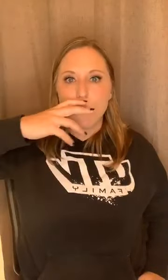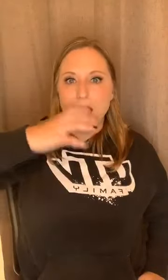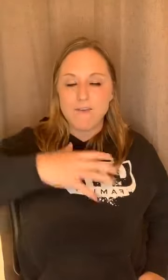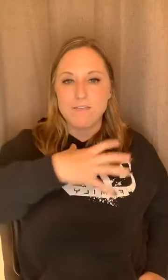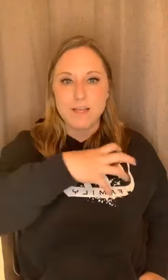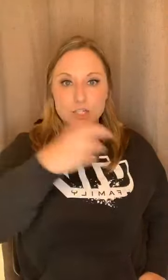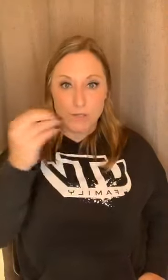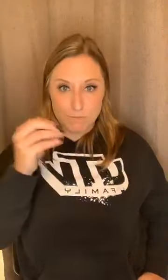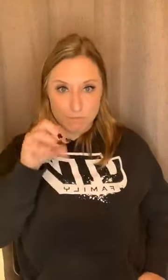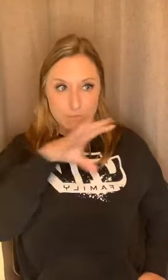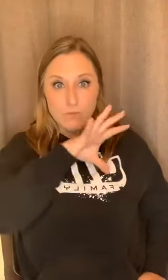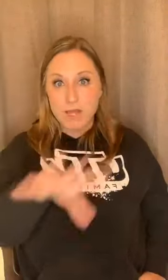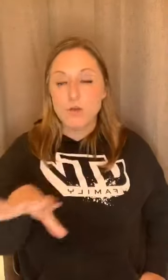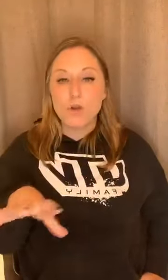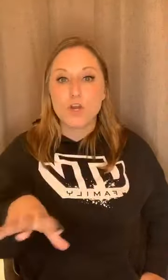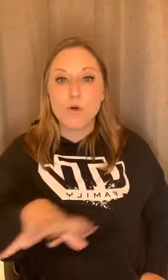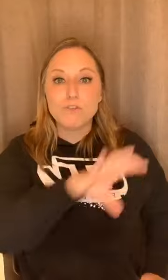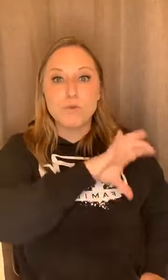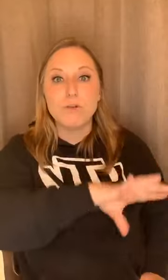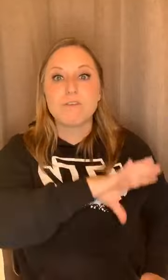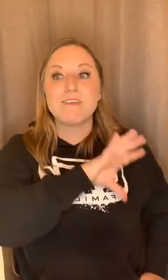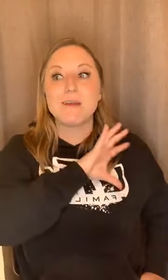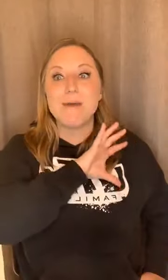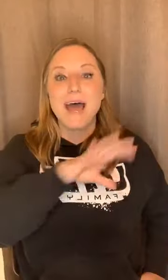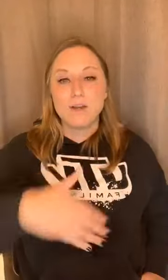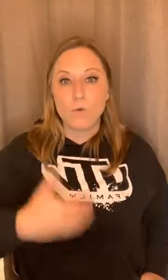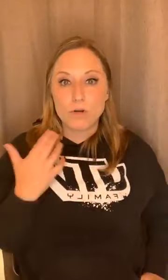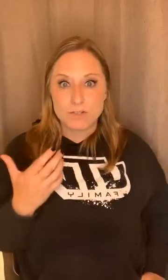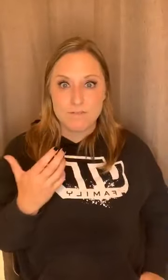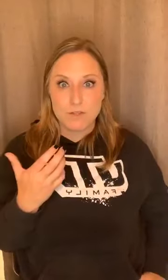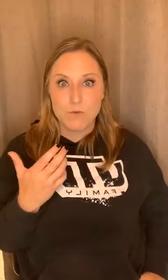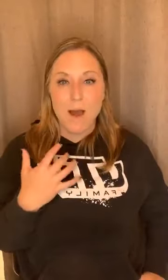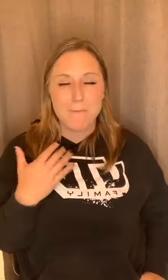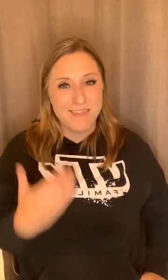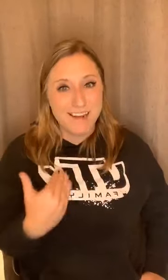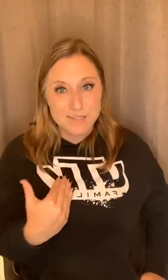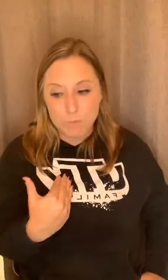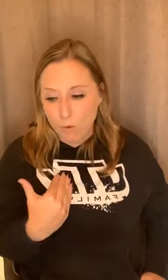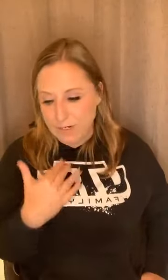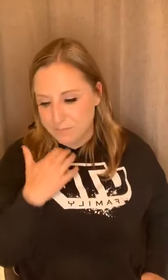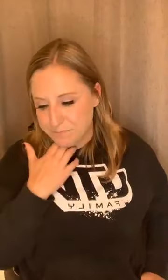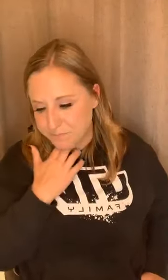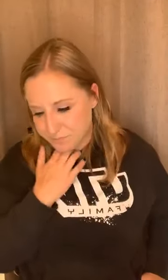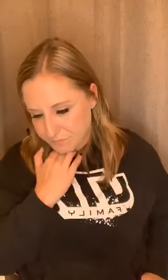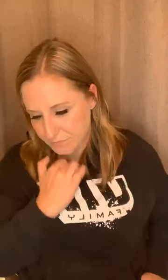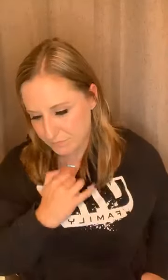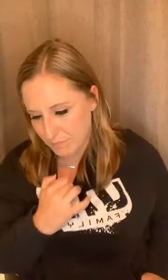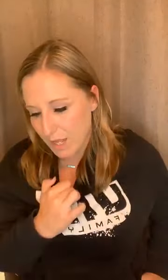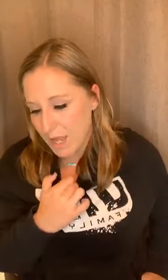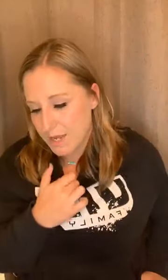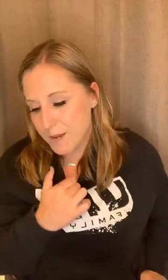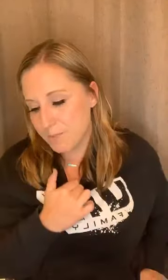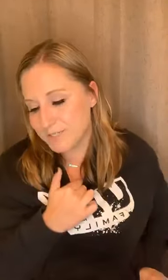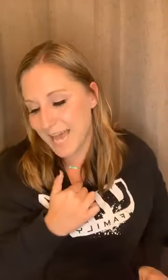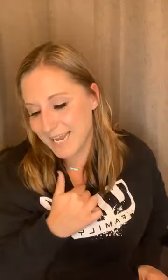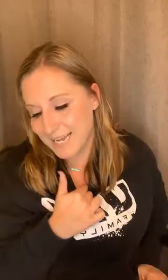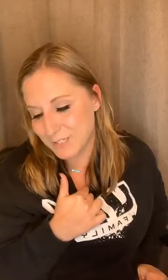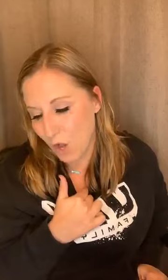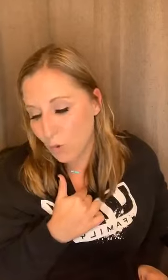have things that you can go to when you're feeling bad in order to fill you up. But that is important. Number 10 is own